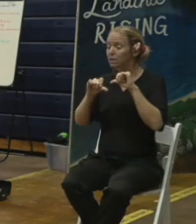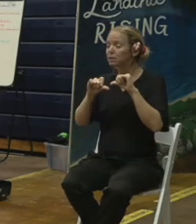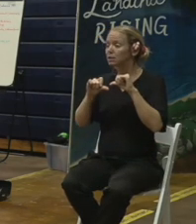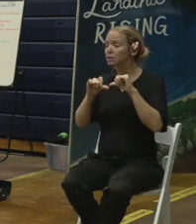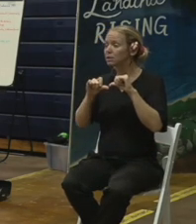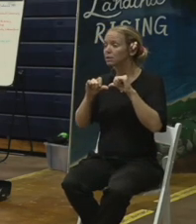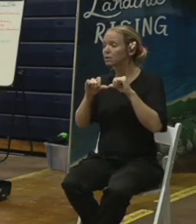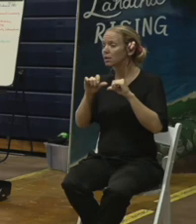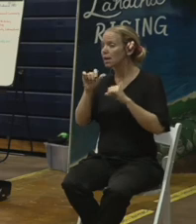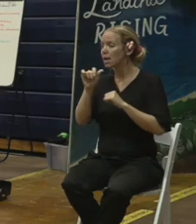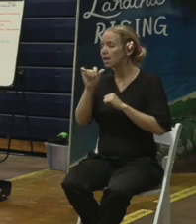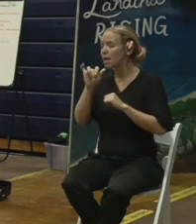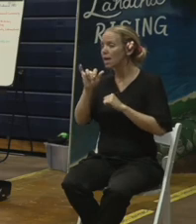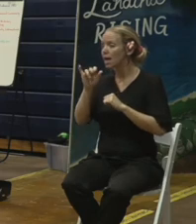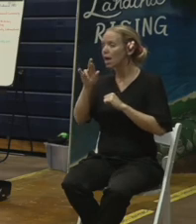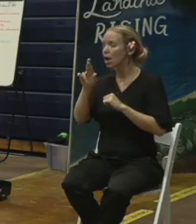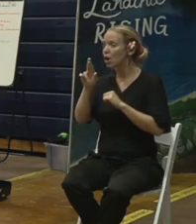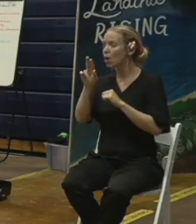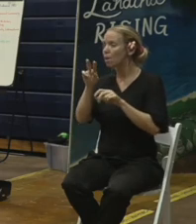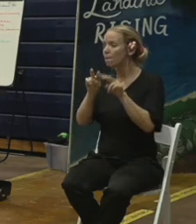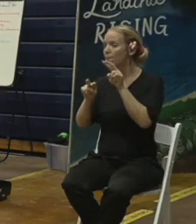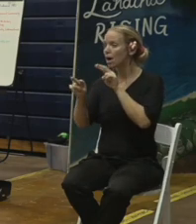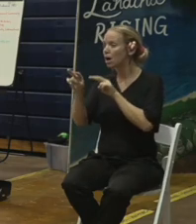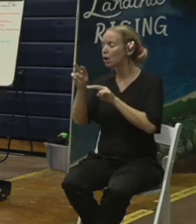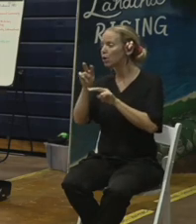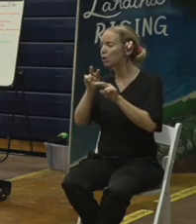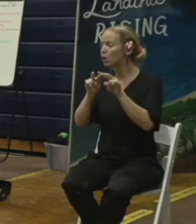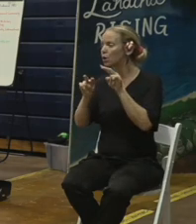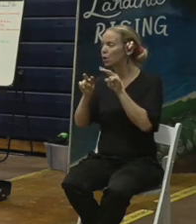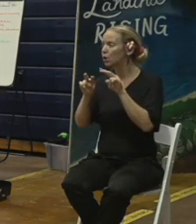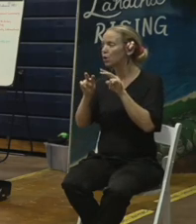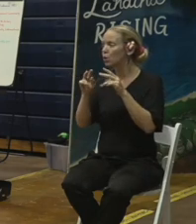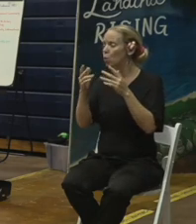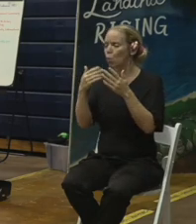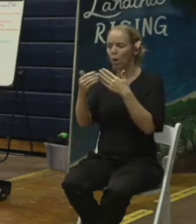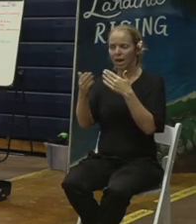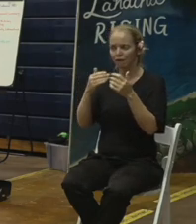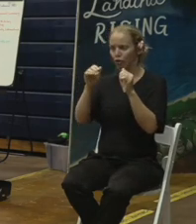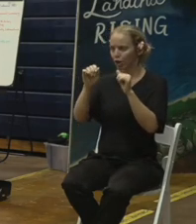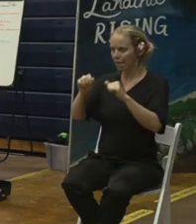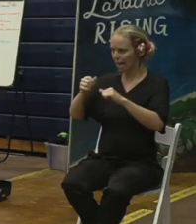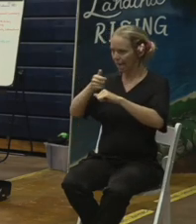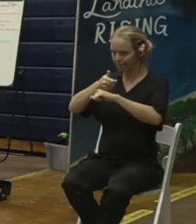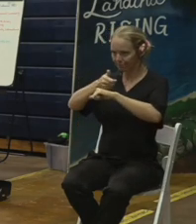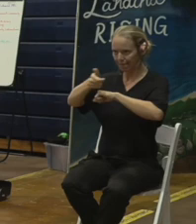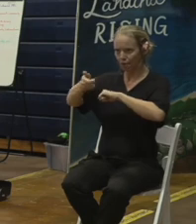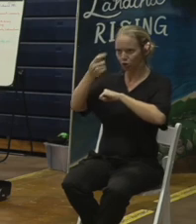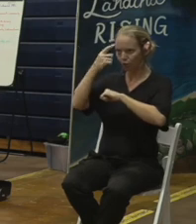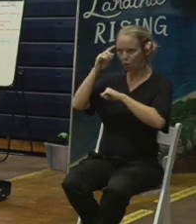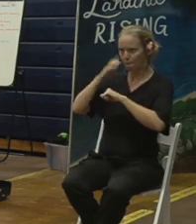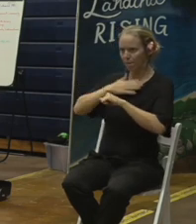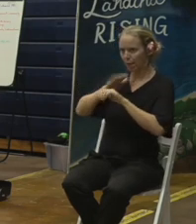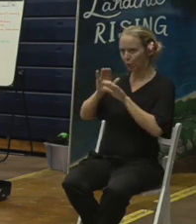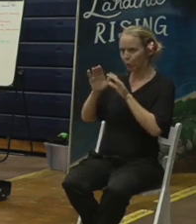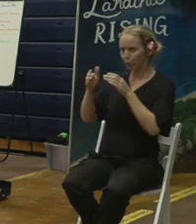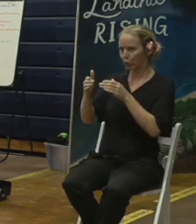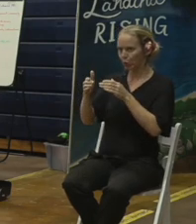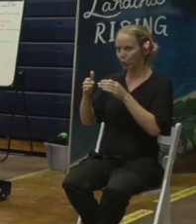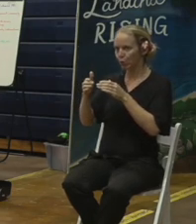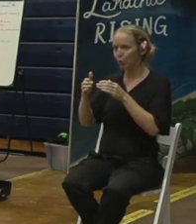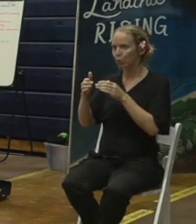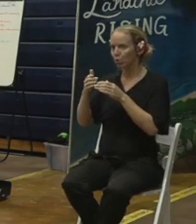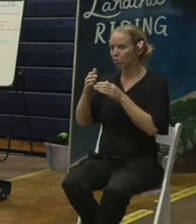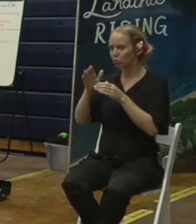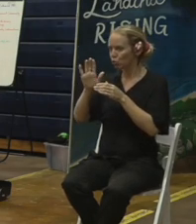monitors are testing for everything that is approved and directed by the department of health and our results go to the department of health we will